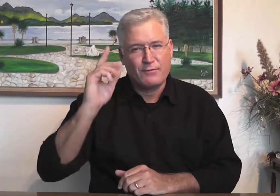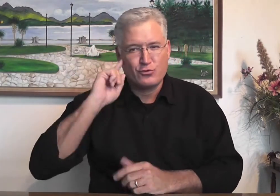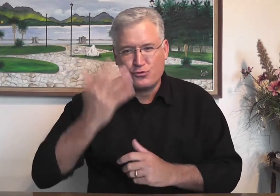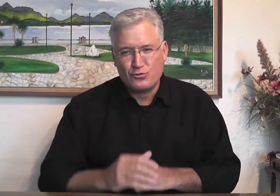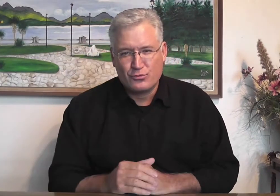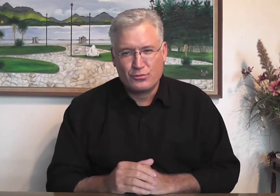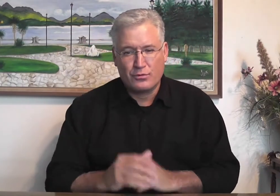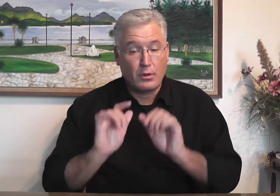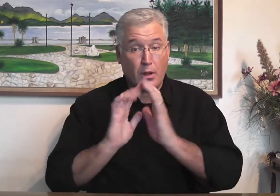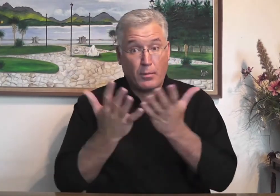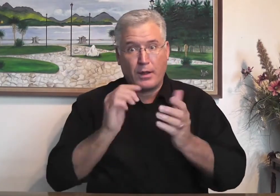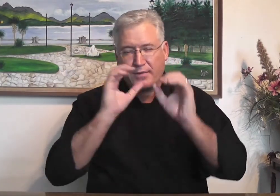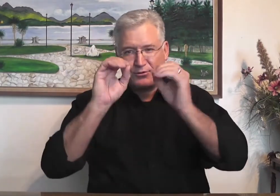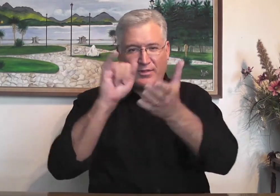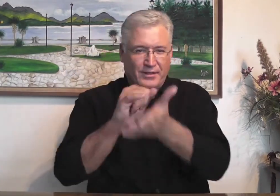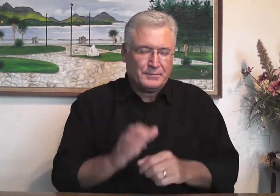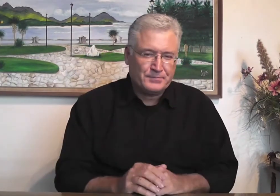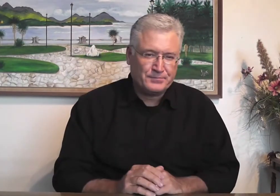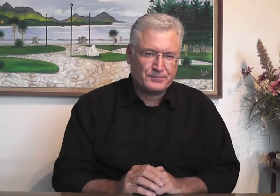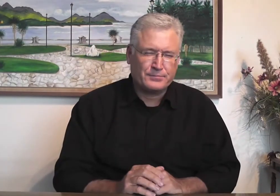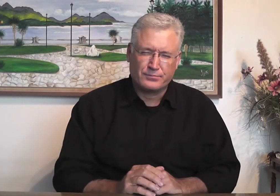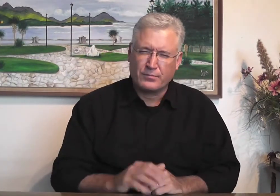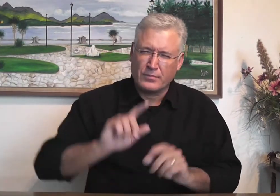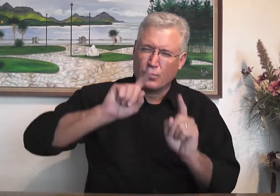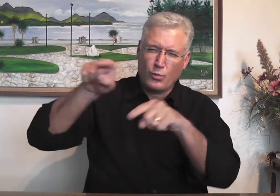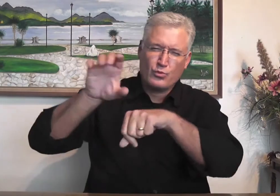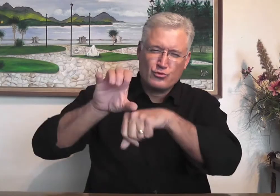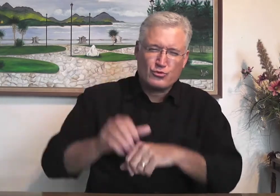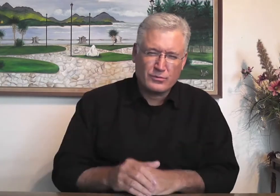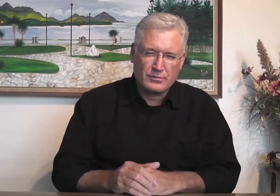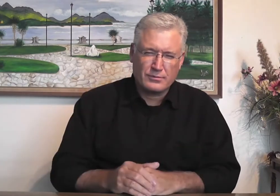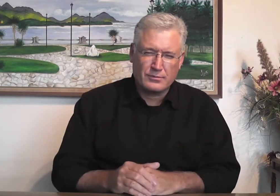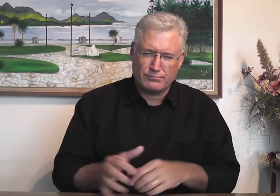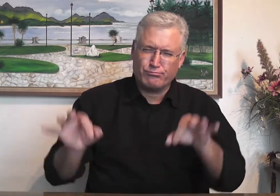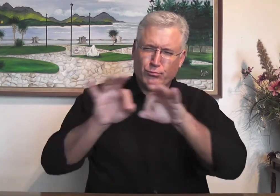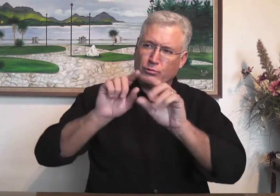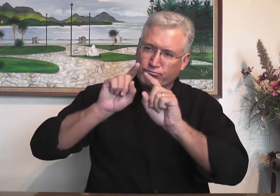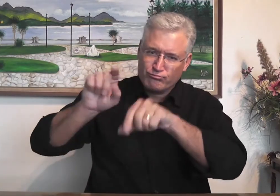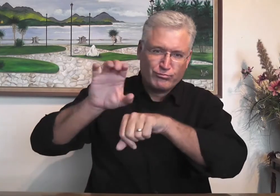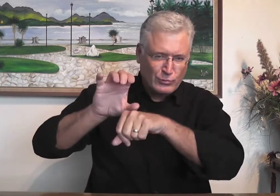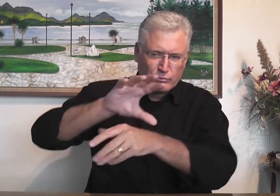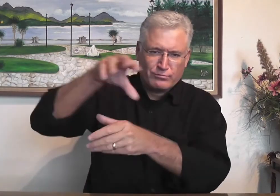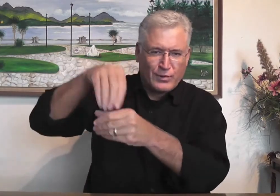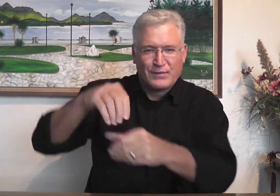Yeah, you never hear of that. The Bible teaches. We all stay together and attend the local church.